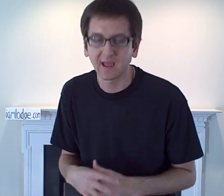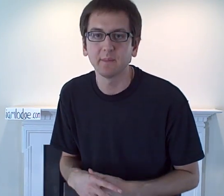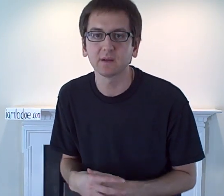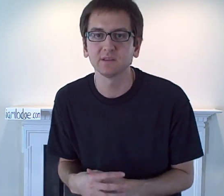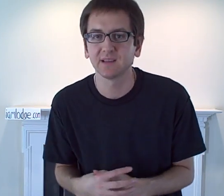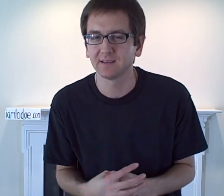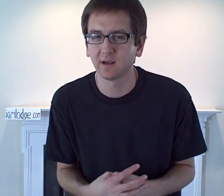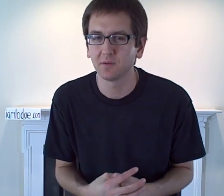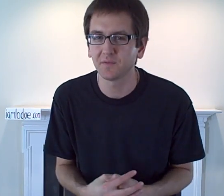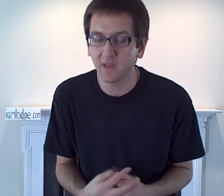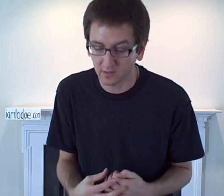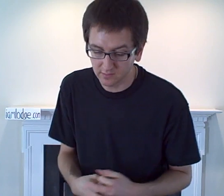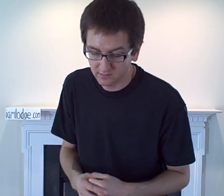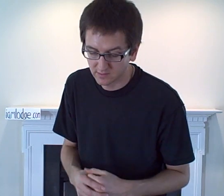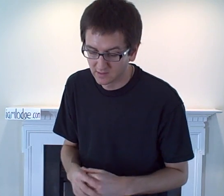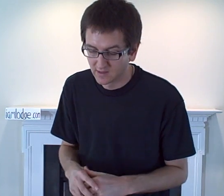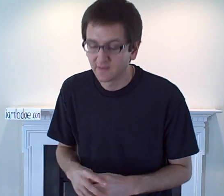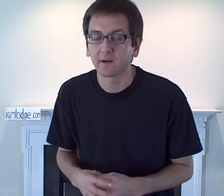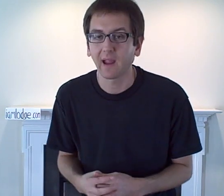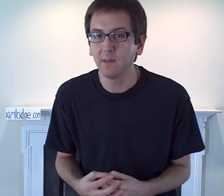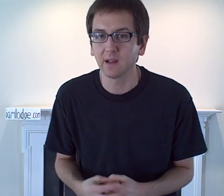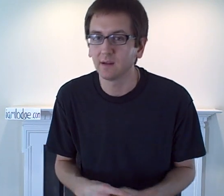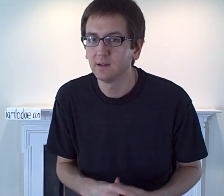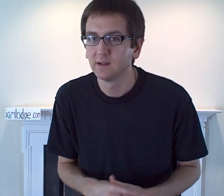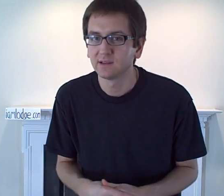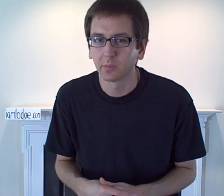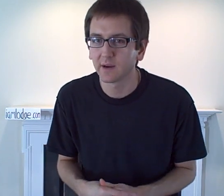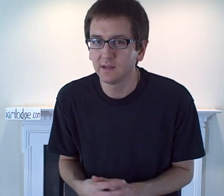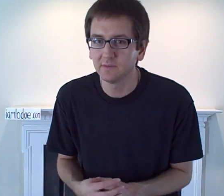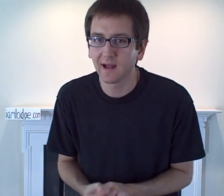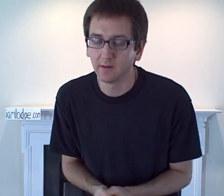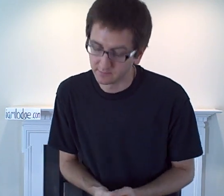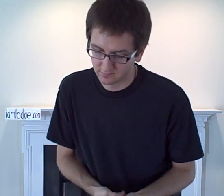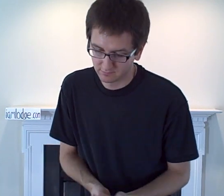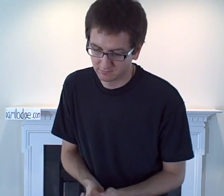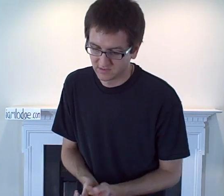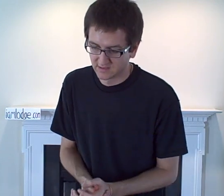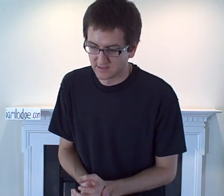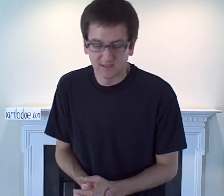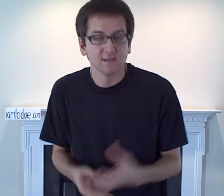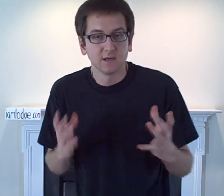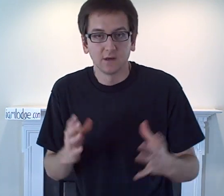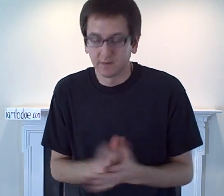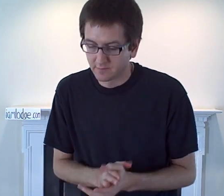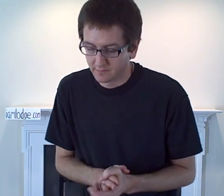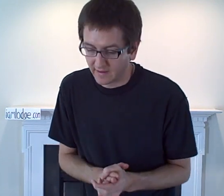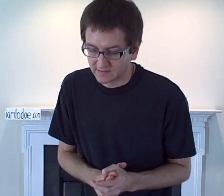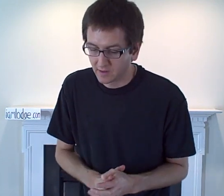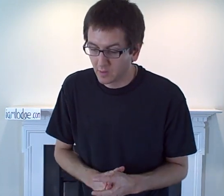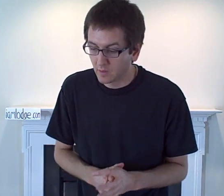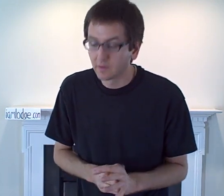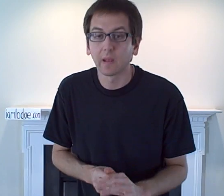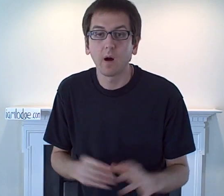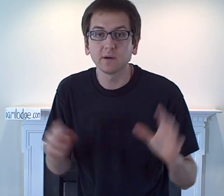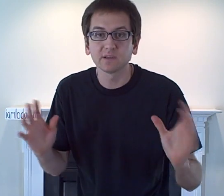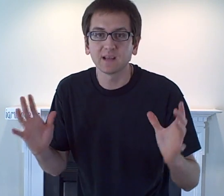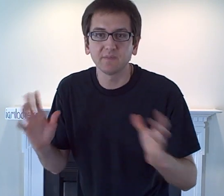chemicals that don't feel. They're aiming to break you down. Right, so the longer something